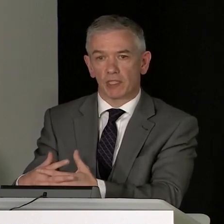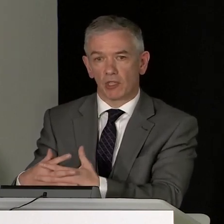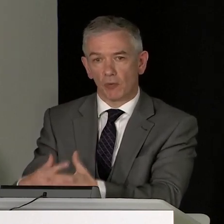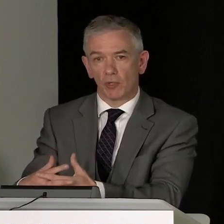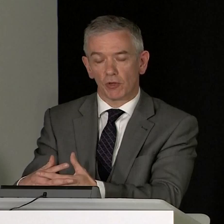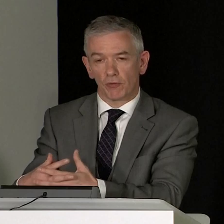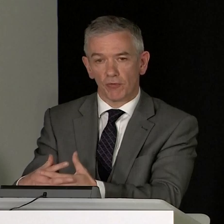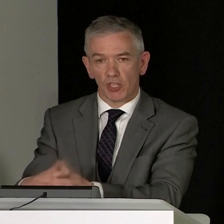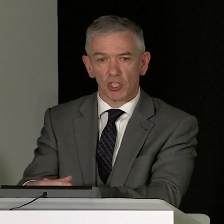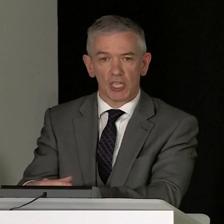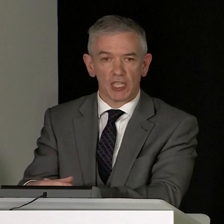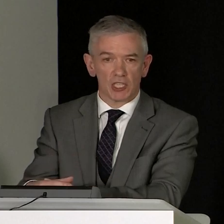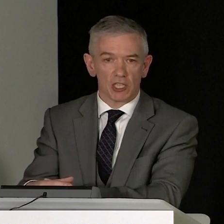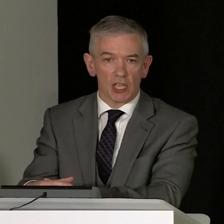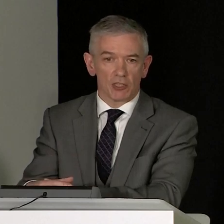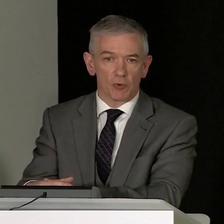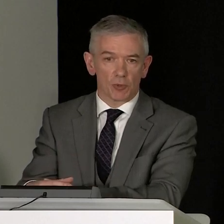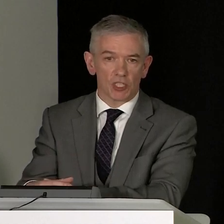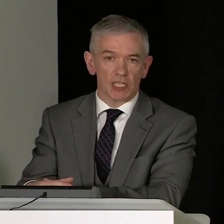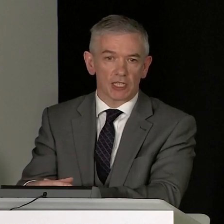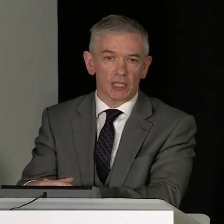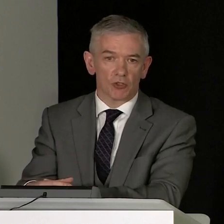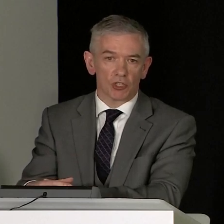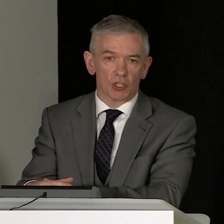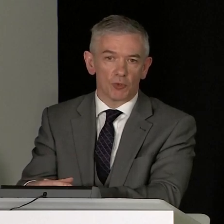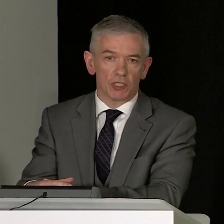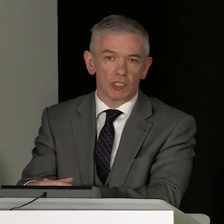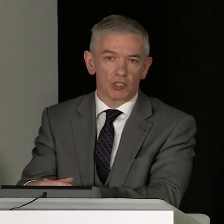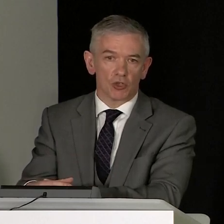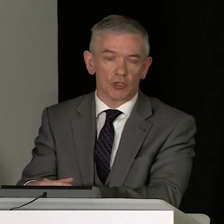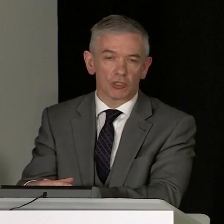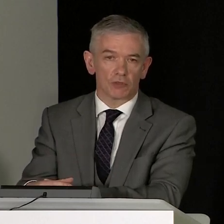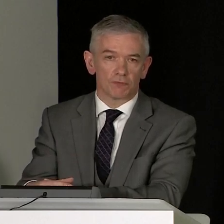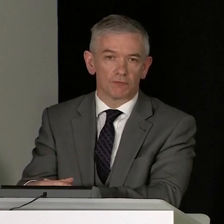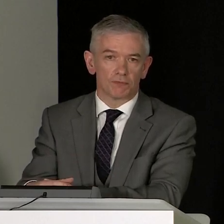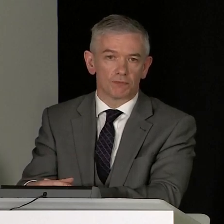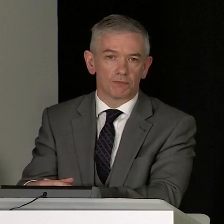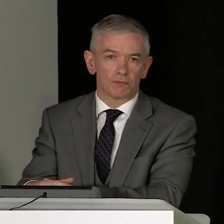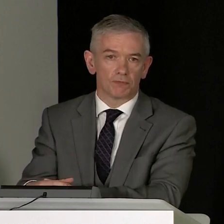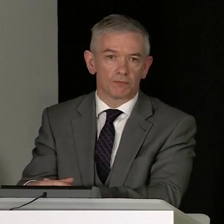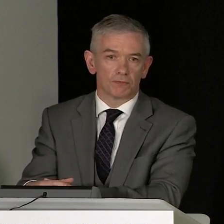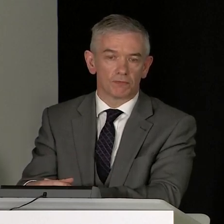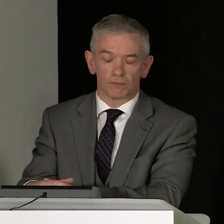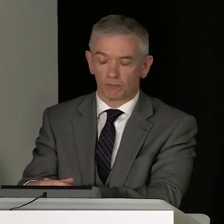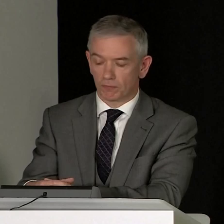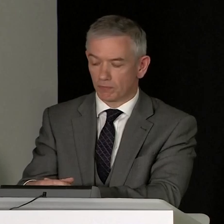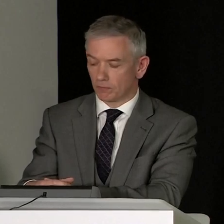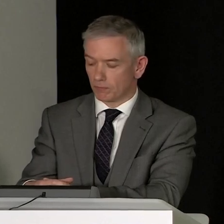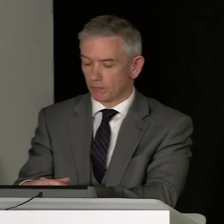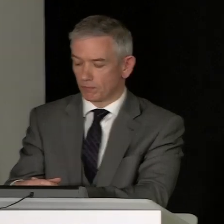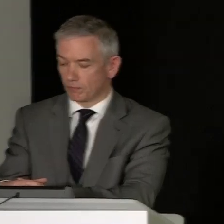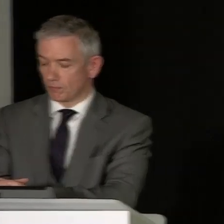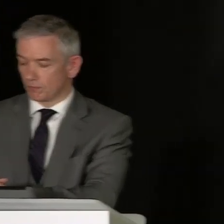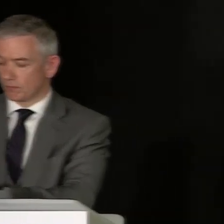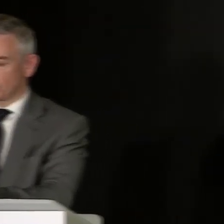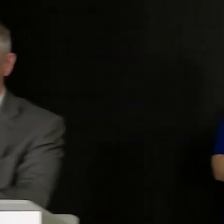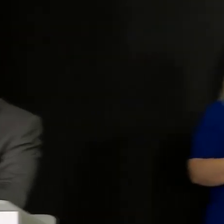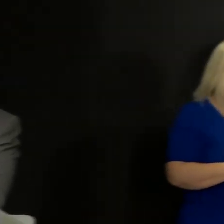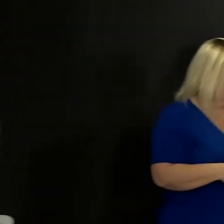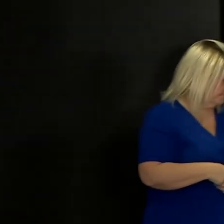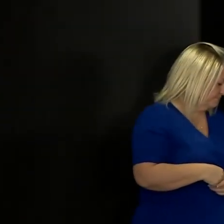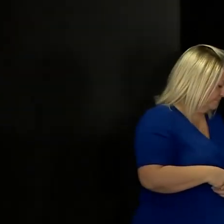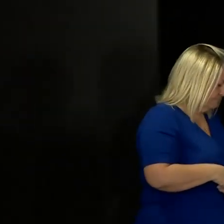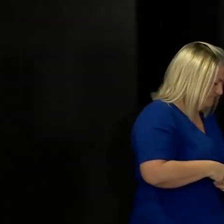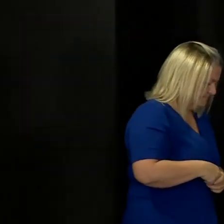to be an impact in the number of infectious cases that we were seeing across the communities in Scotland. Just to be clear, the 31st of July date